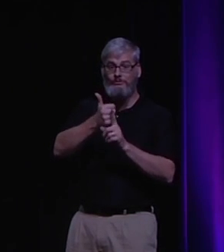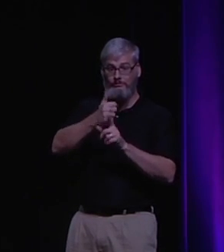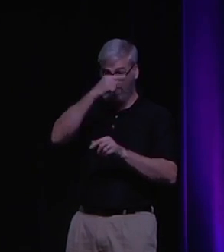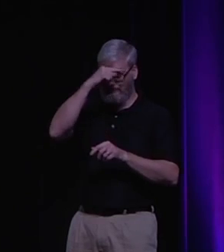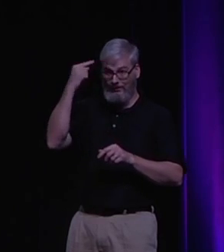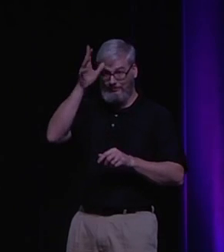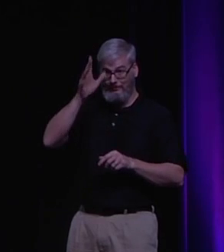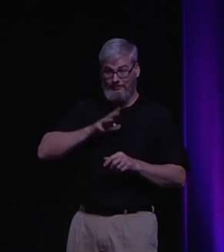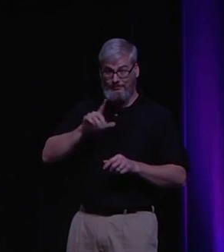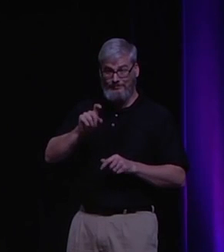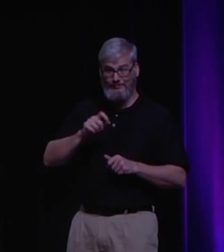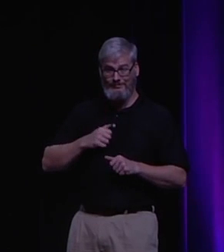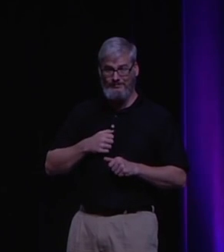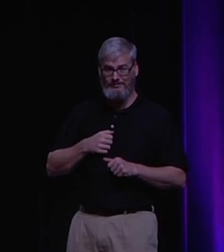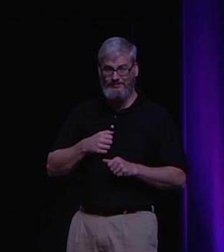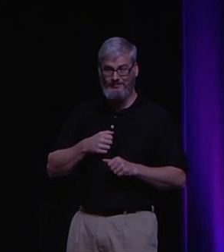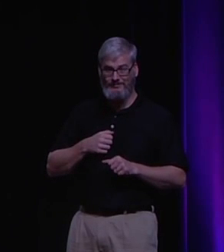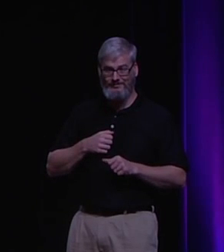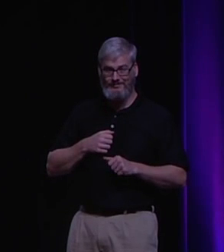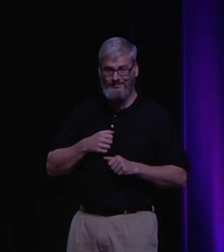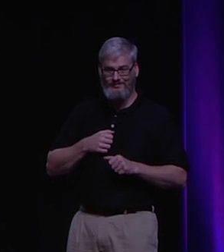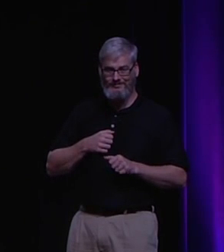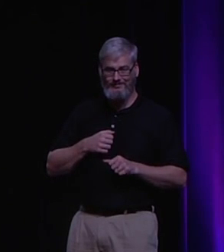Like, one of the titles I used recently was, is Jesus a black man?